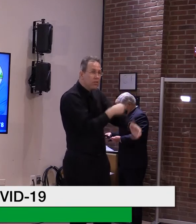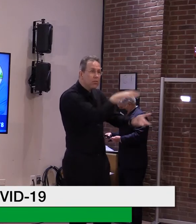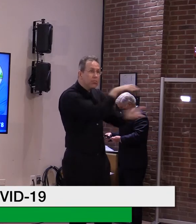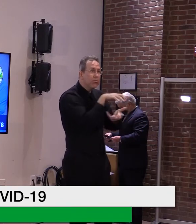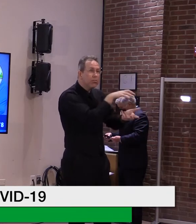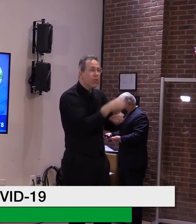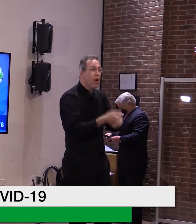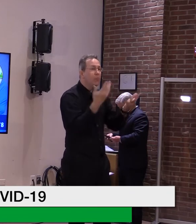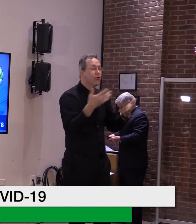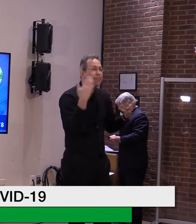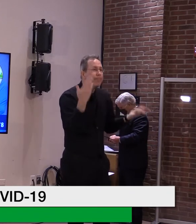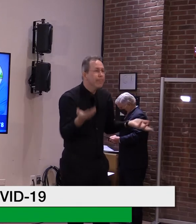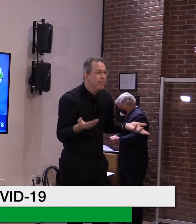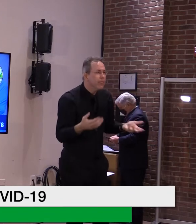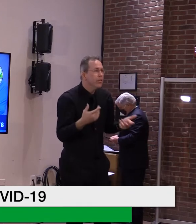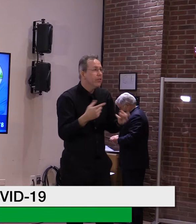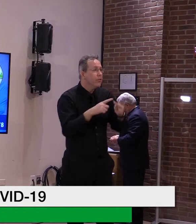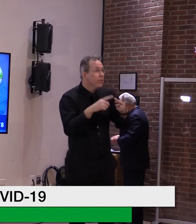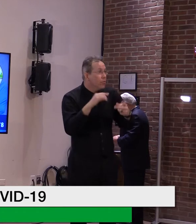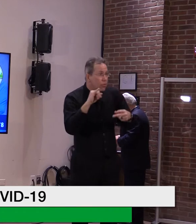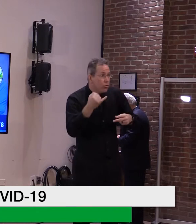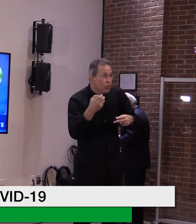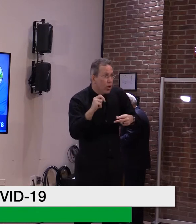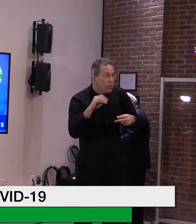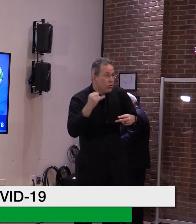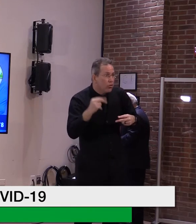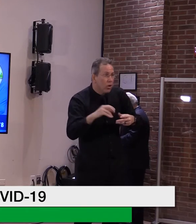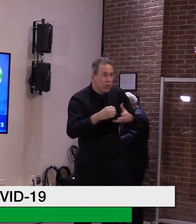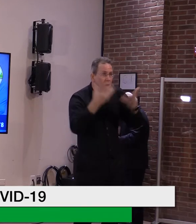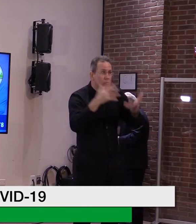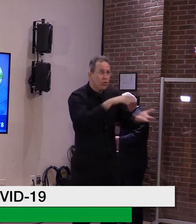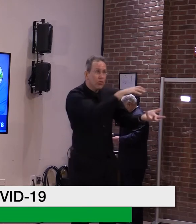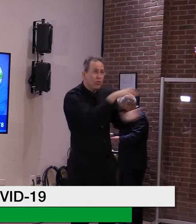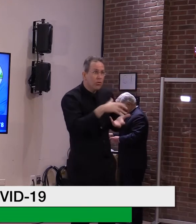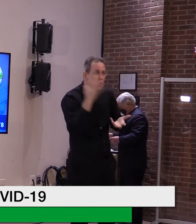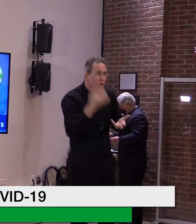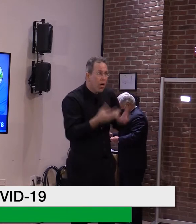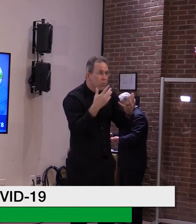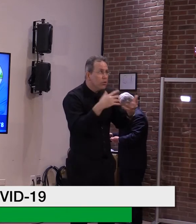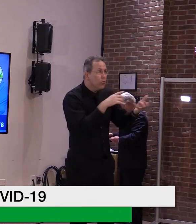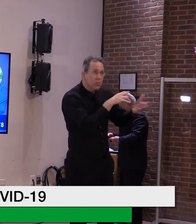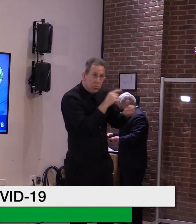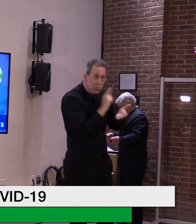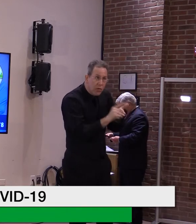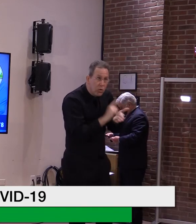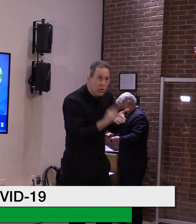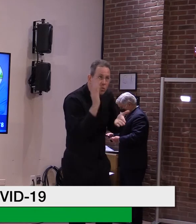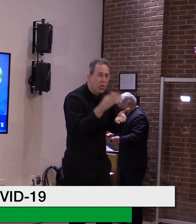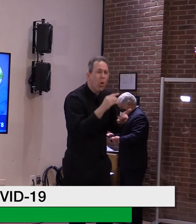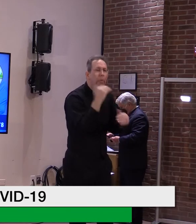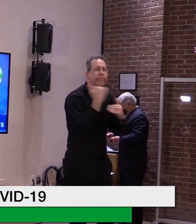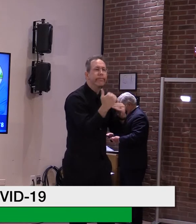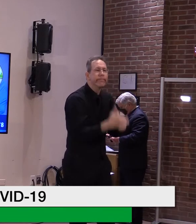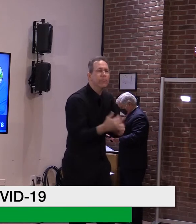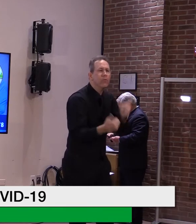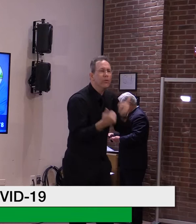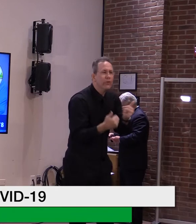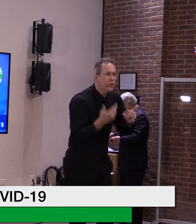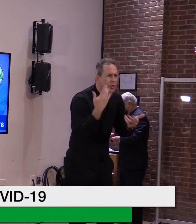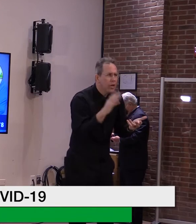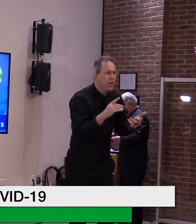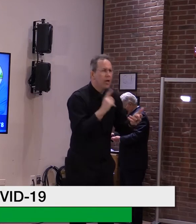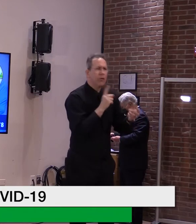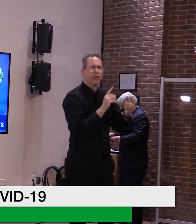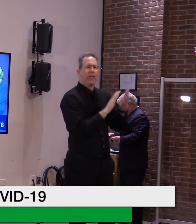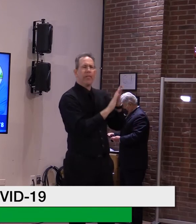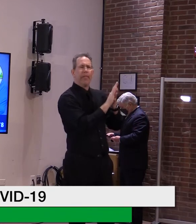allotment. And they're able to tell us exactly what we're going to get and we're a little bit hesitant as to making